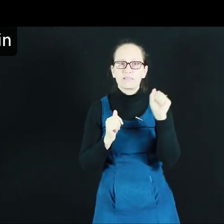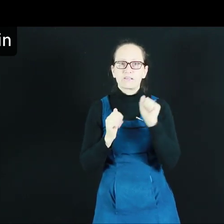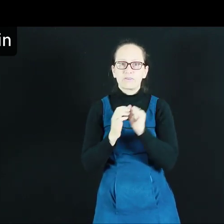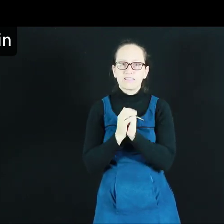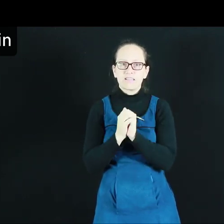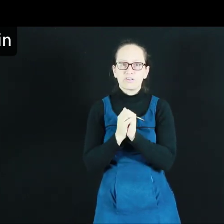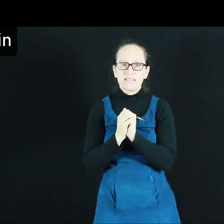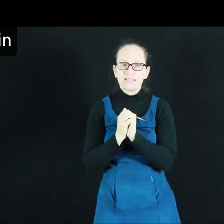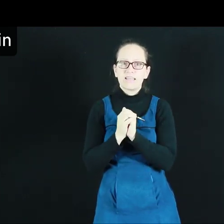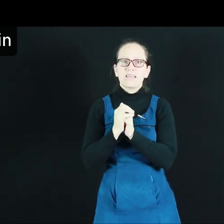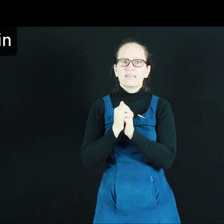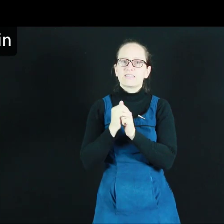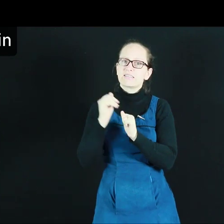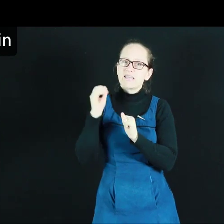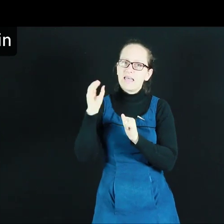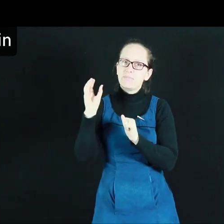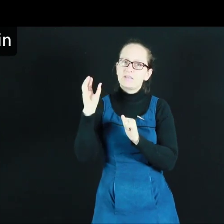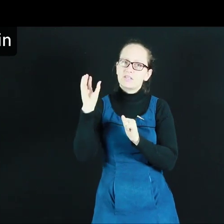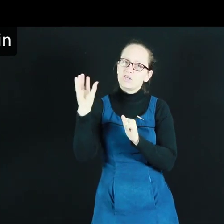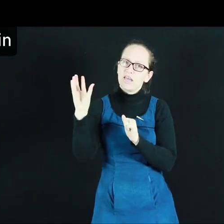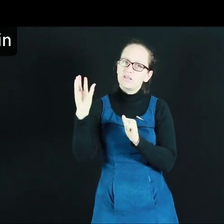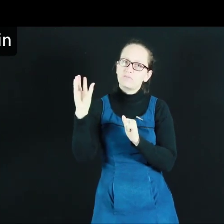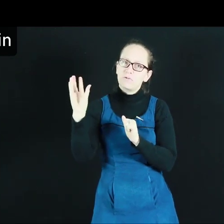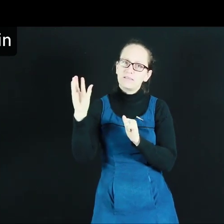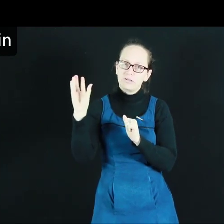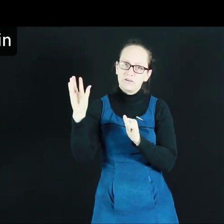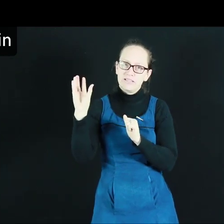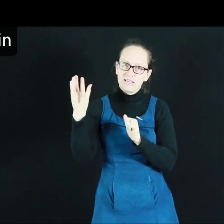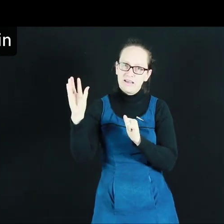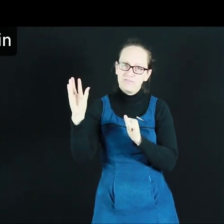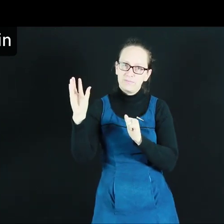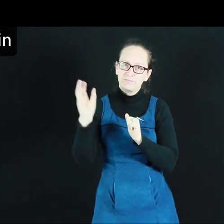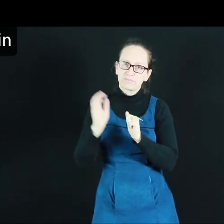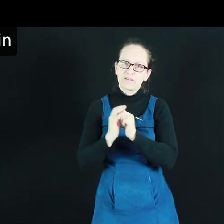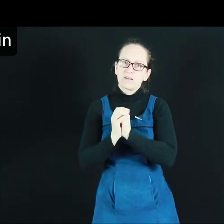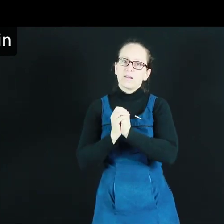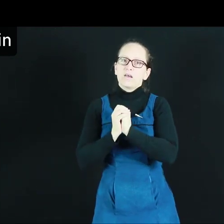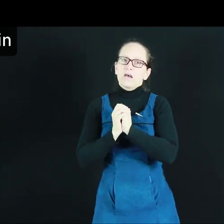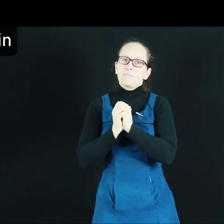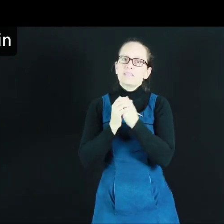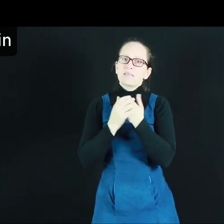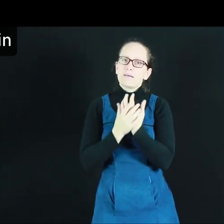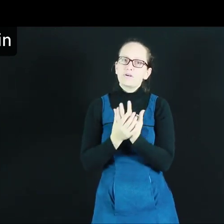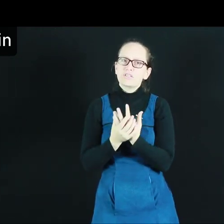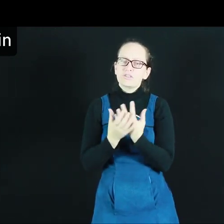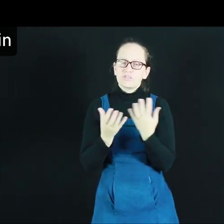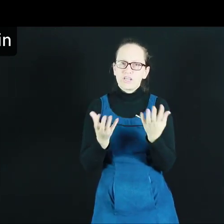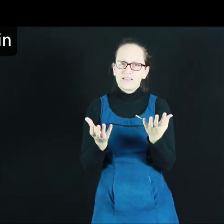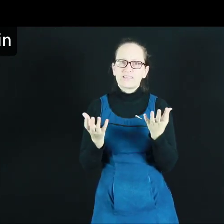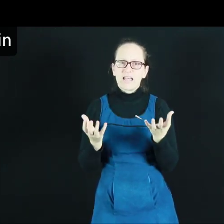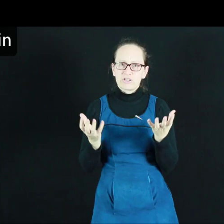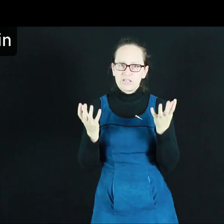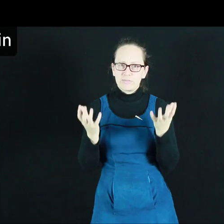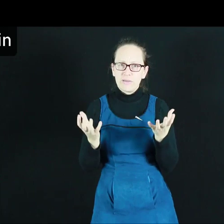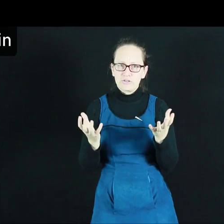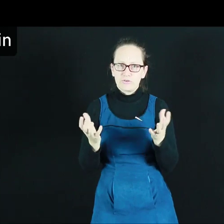one degree Celsius is the same as a change of one degrees Kelvin. But temperature is actually special.